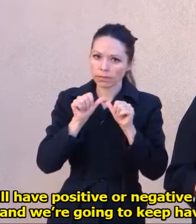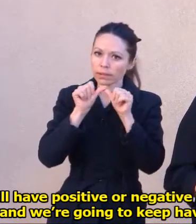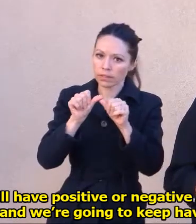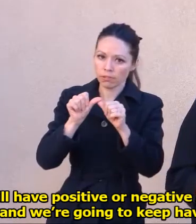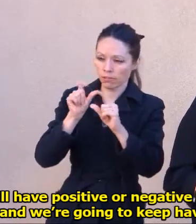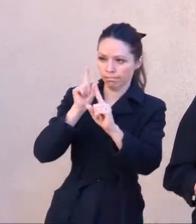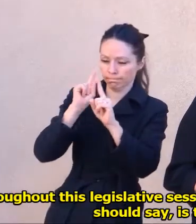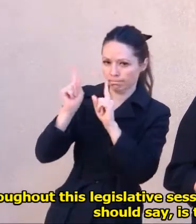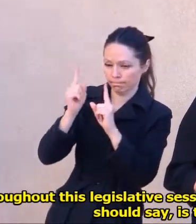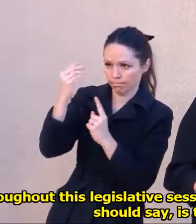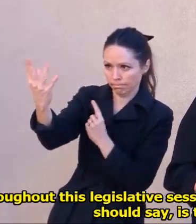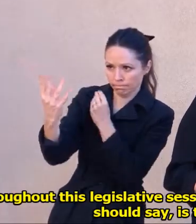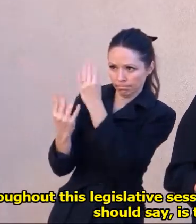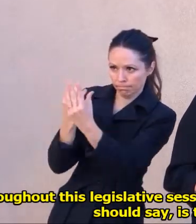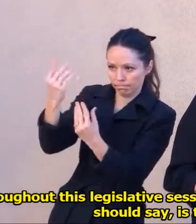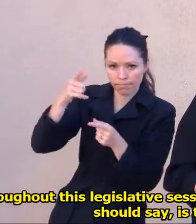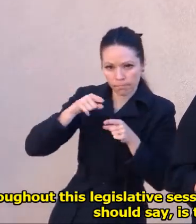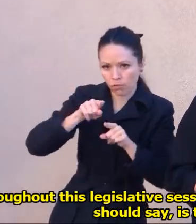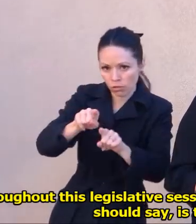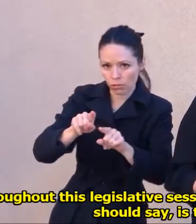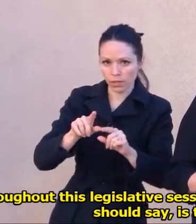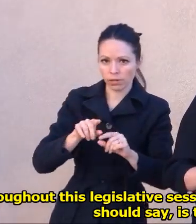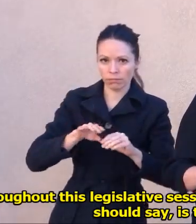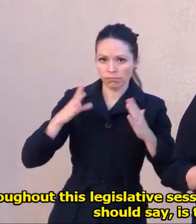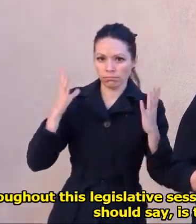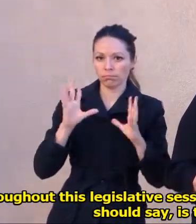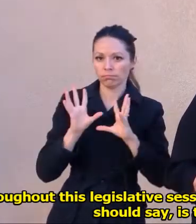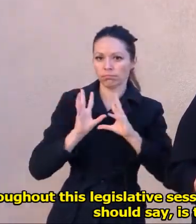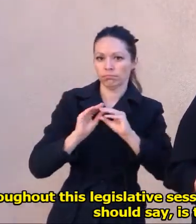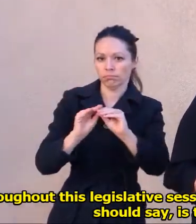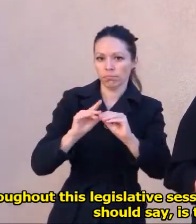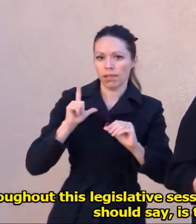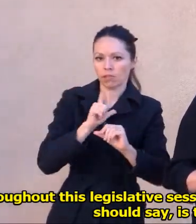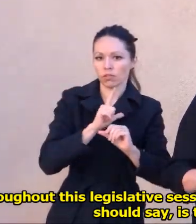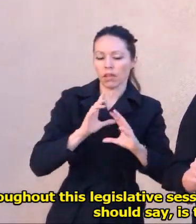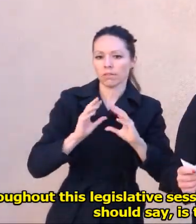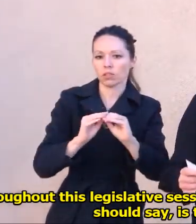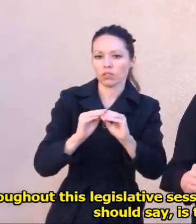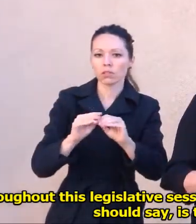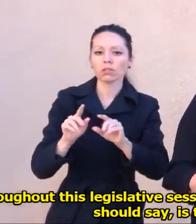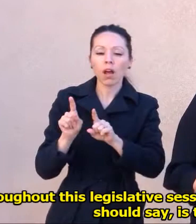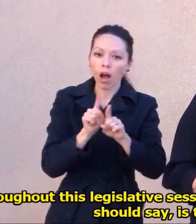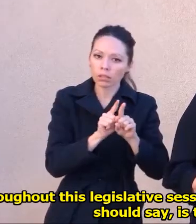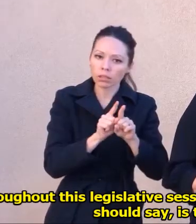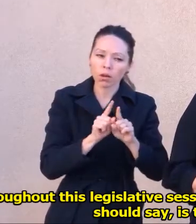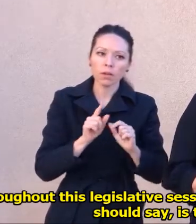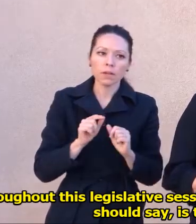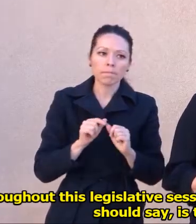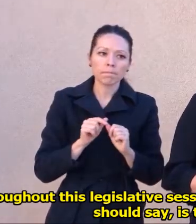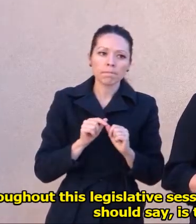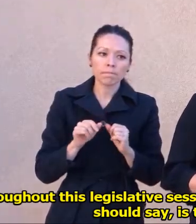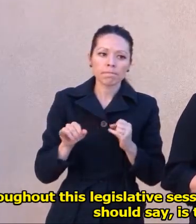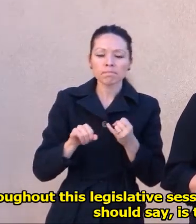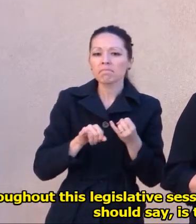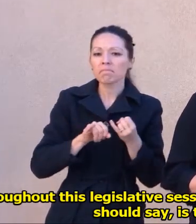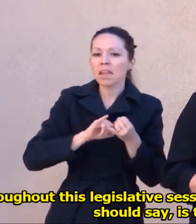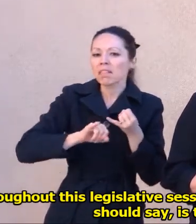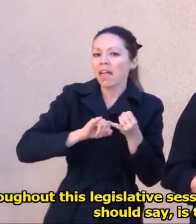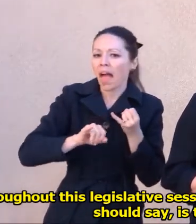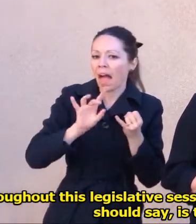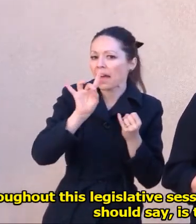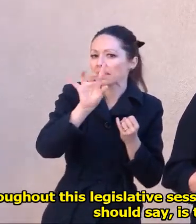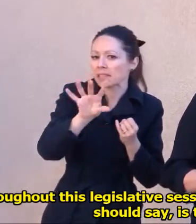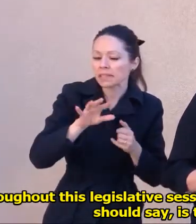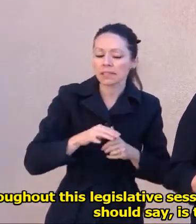conversations throughout this legislative session. In addition, and mostly, lastly, I should say,